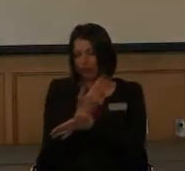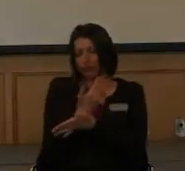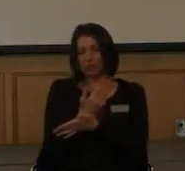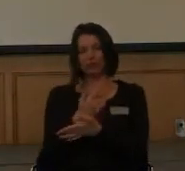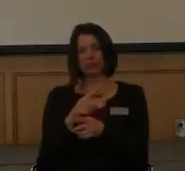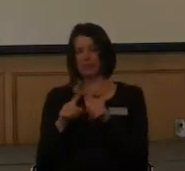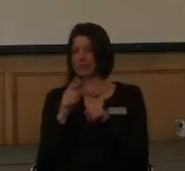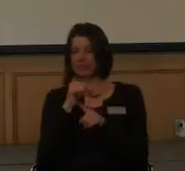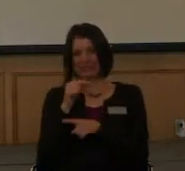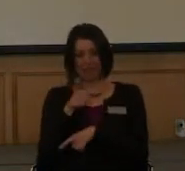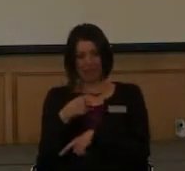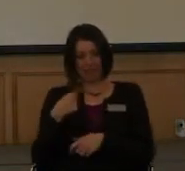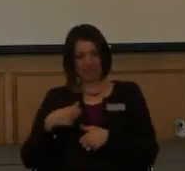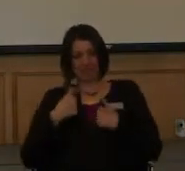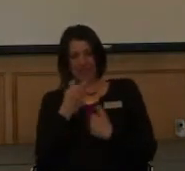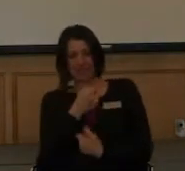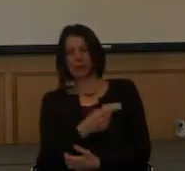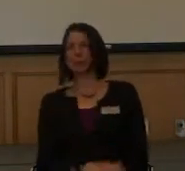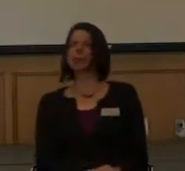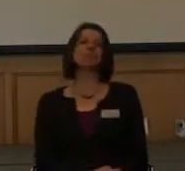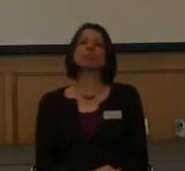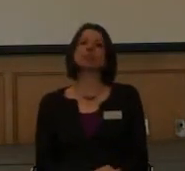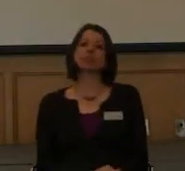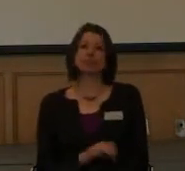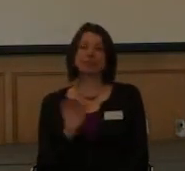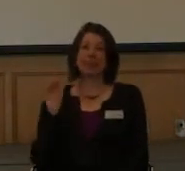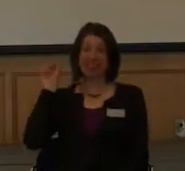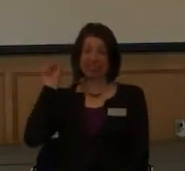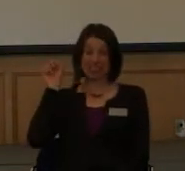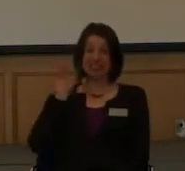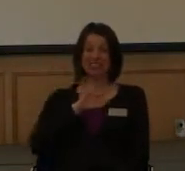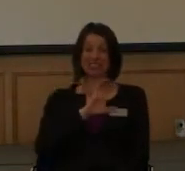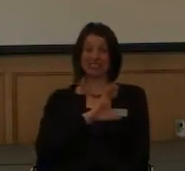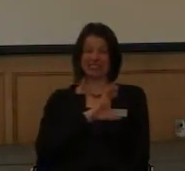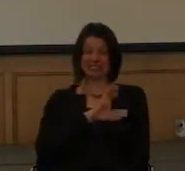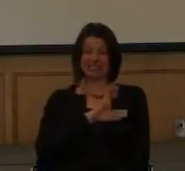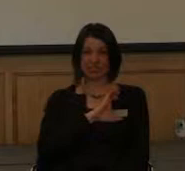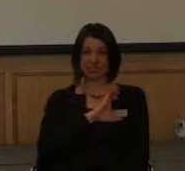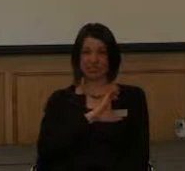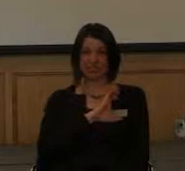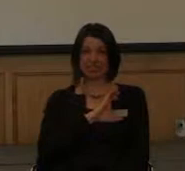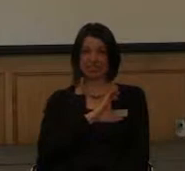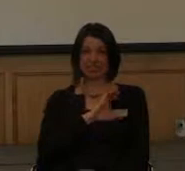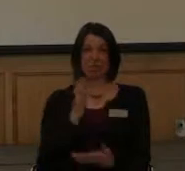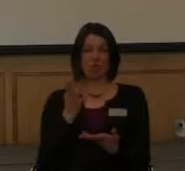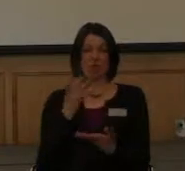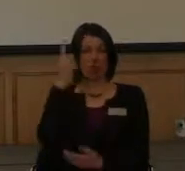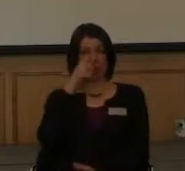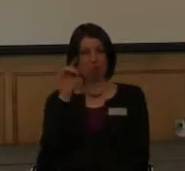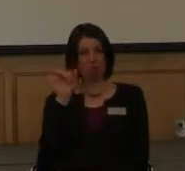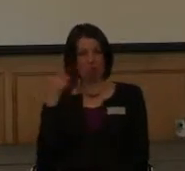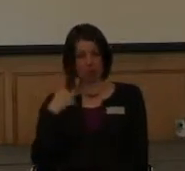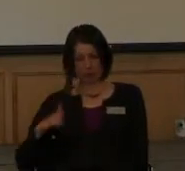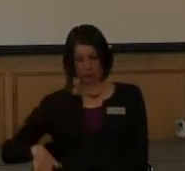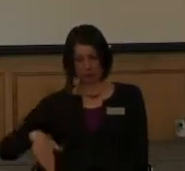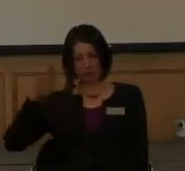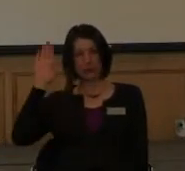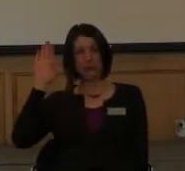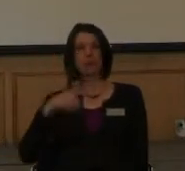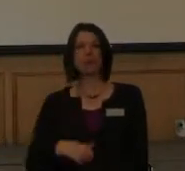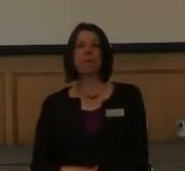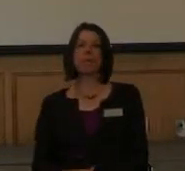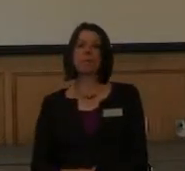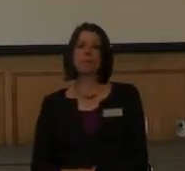things. This is kind of characteristic of what it looked like where I grew up. We lived in the